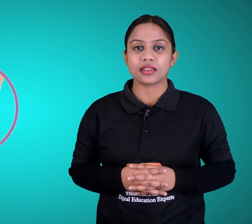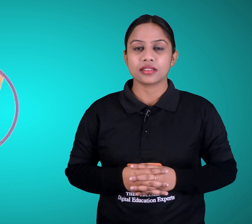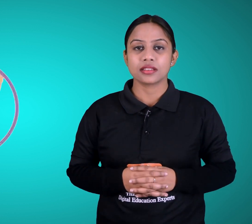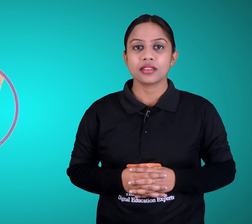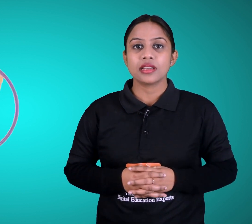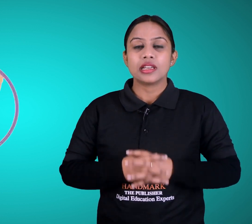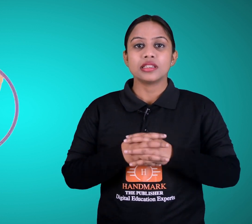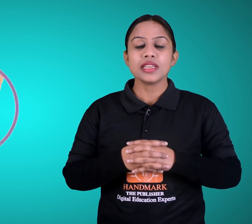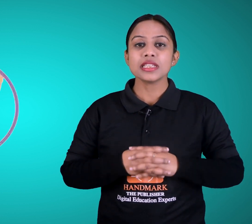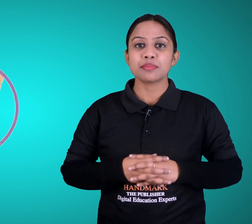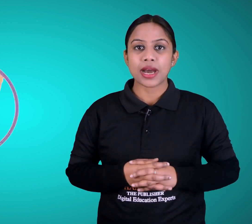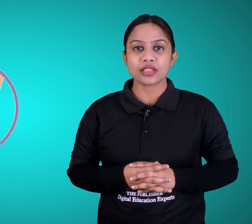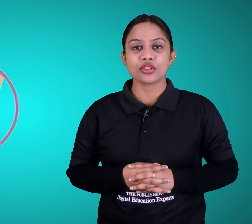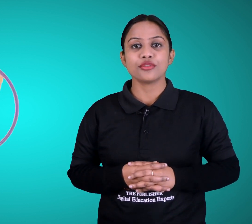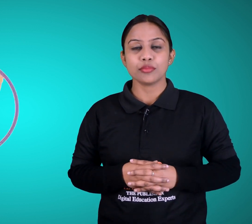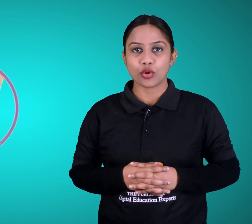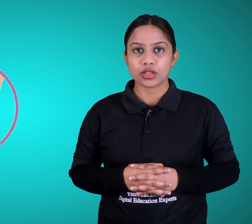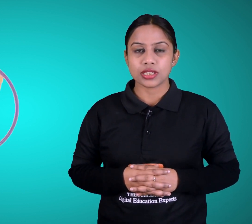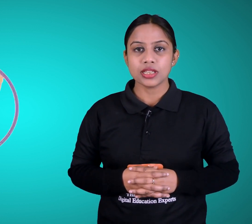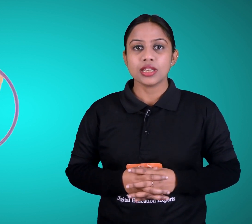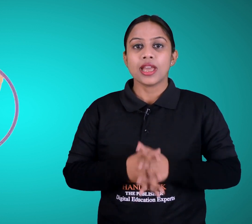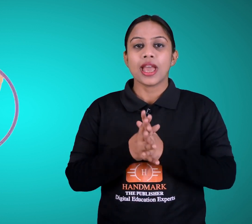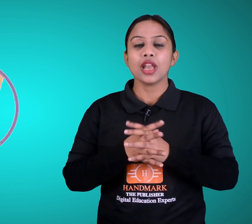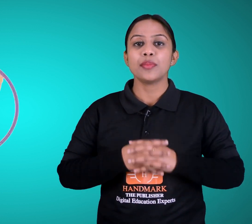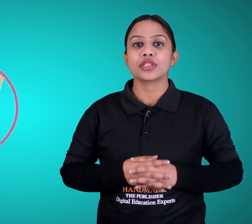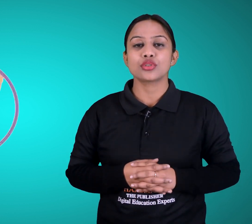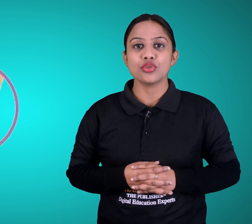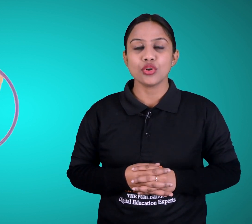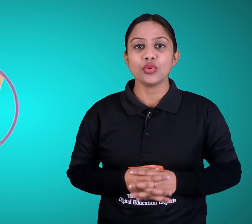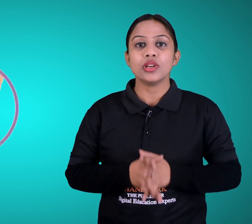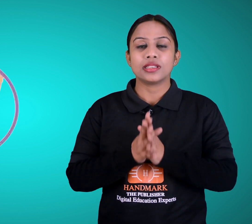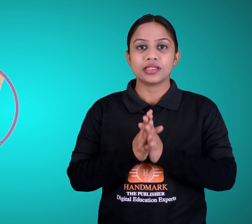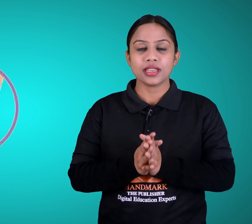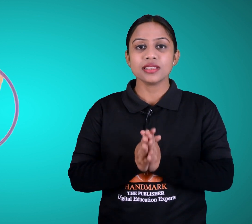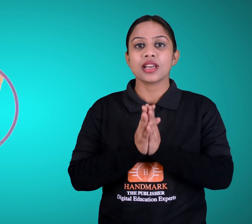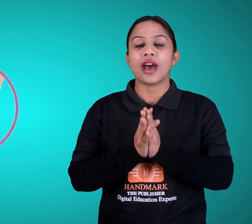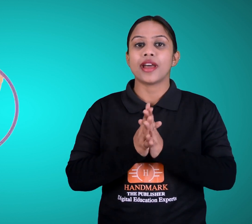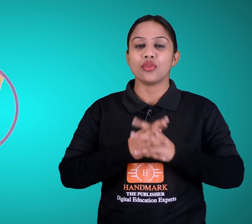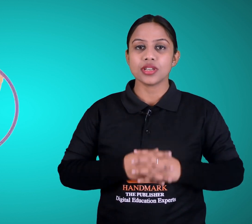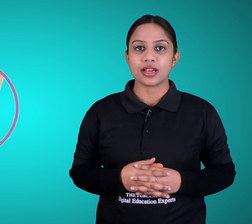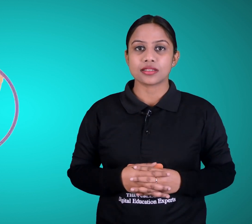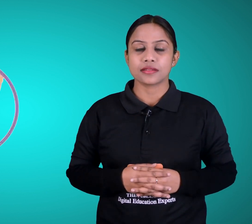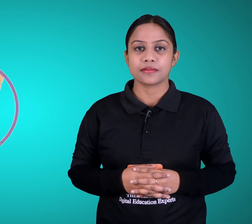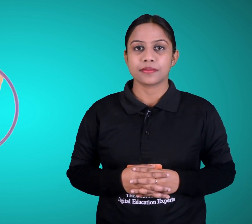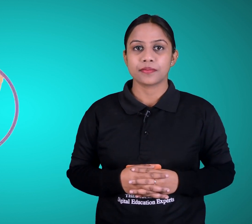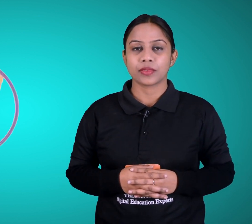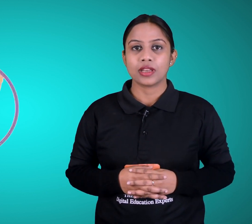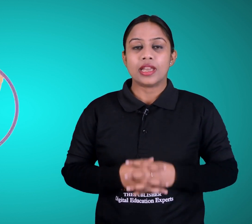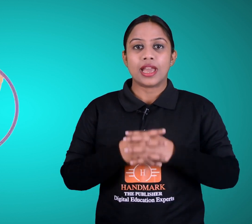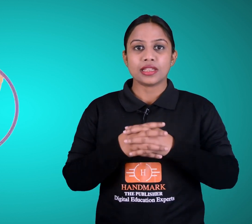these parts of our body help us to know the things around us and